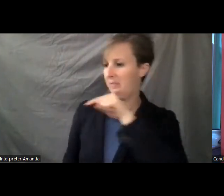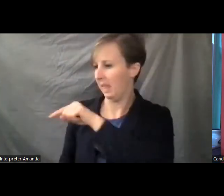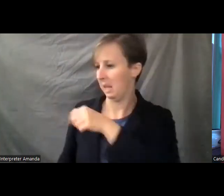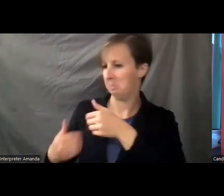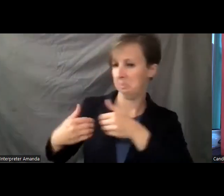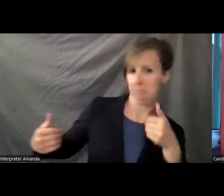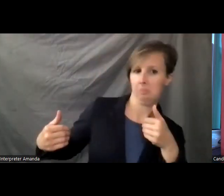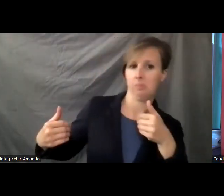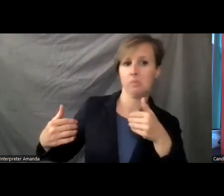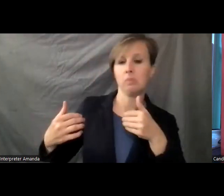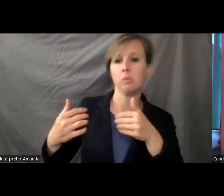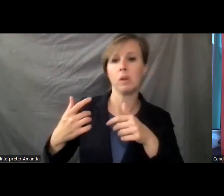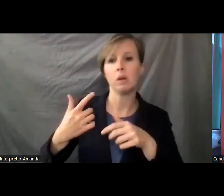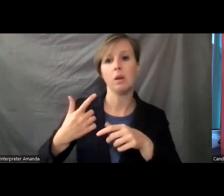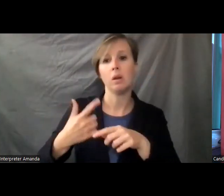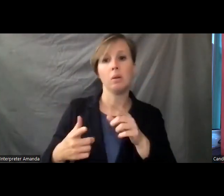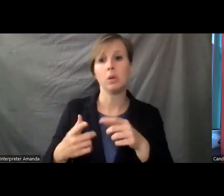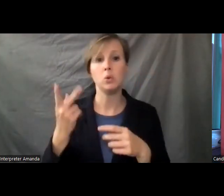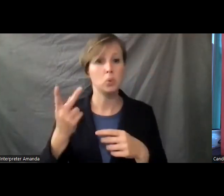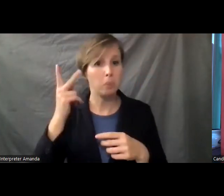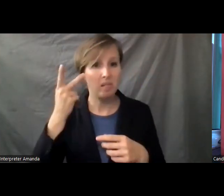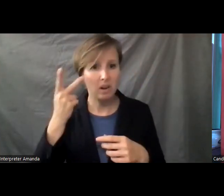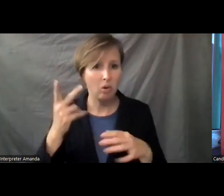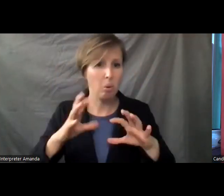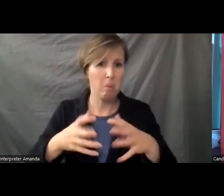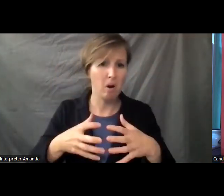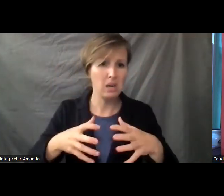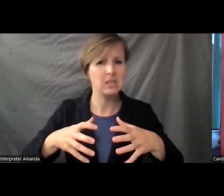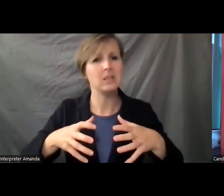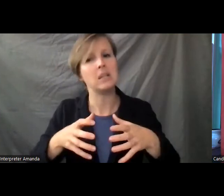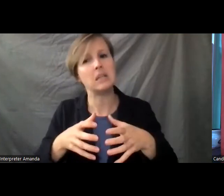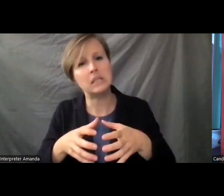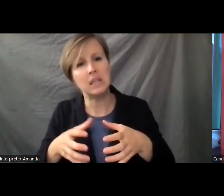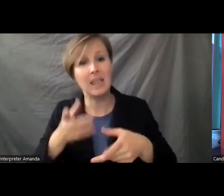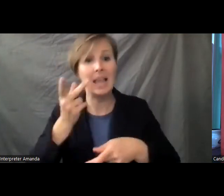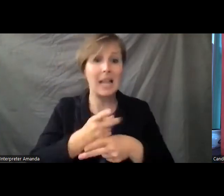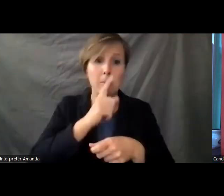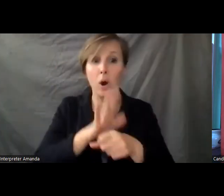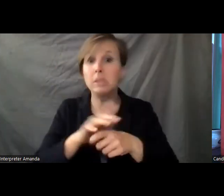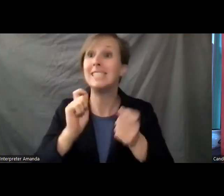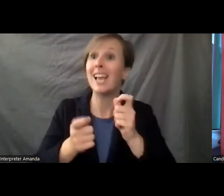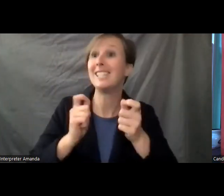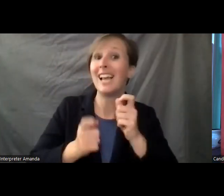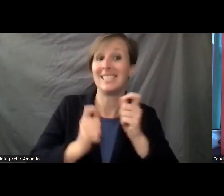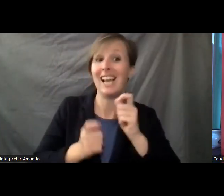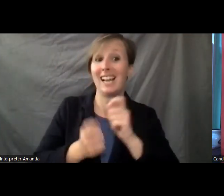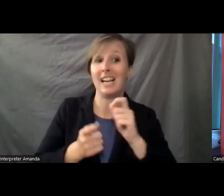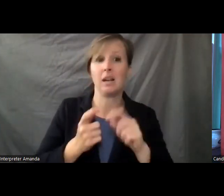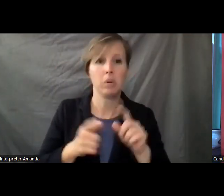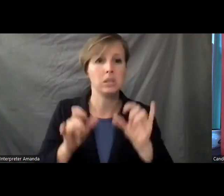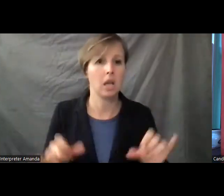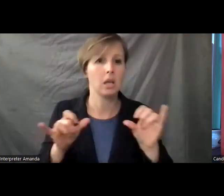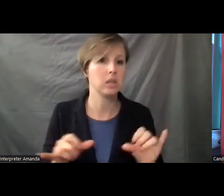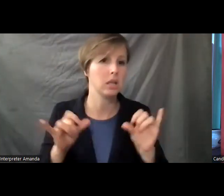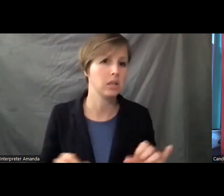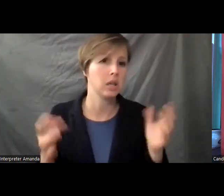the, you know, vacillating between two political parties that keep promising change only for us to get the same results